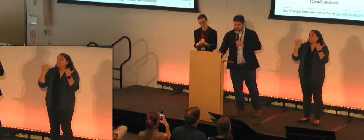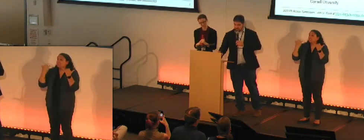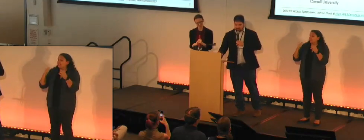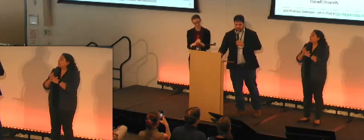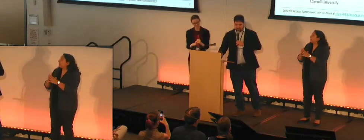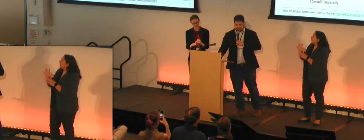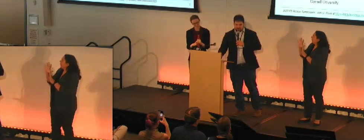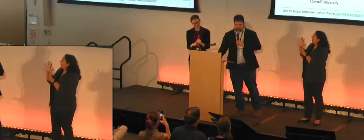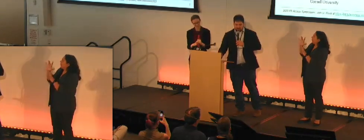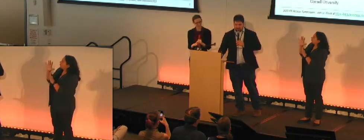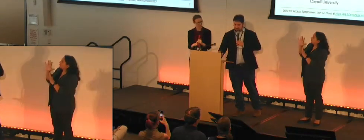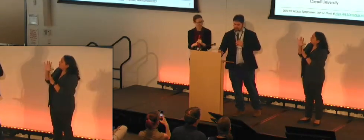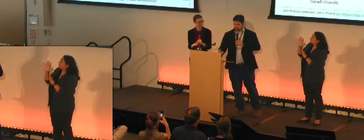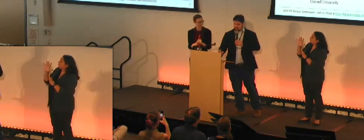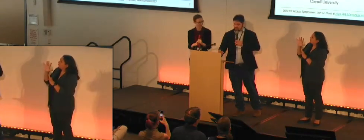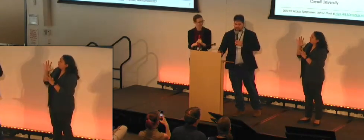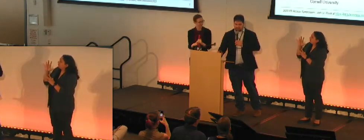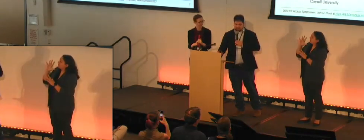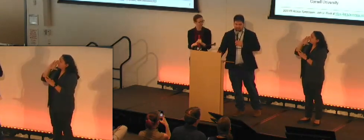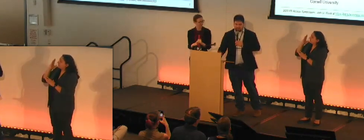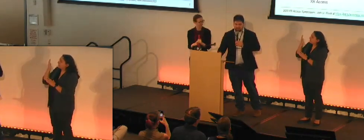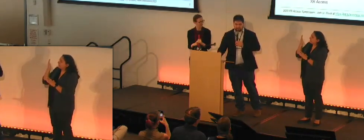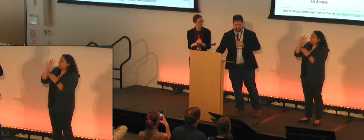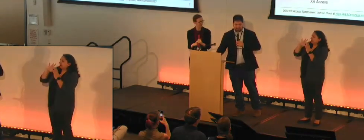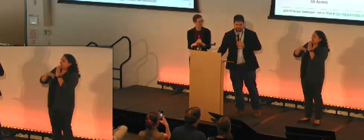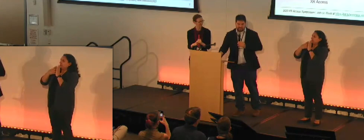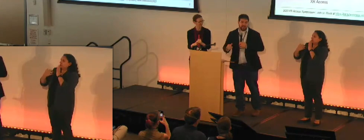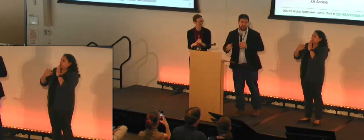to have missed our schedule slide.